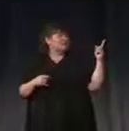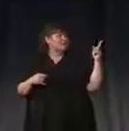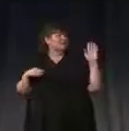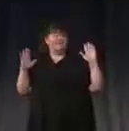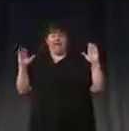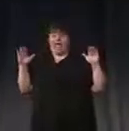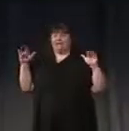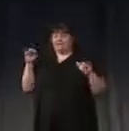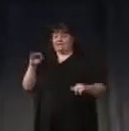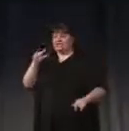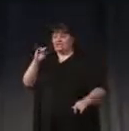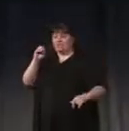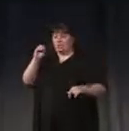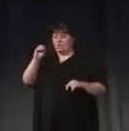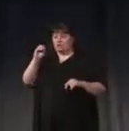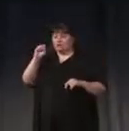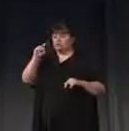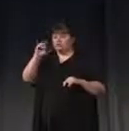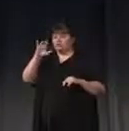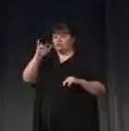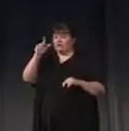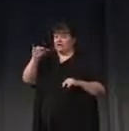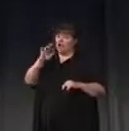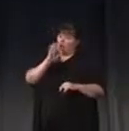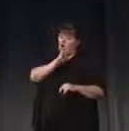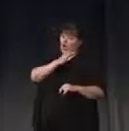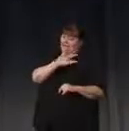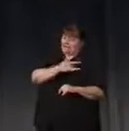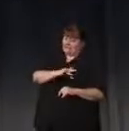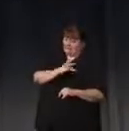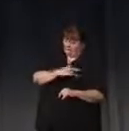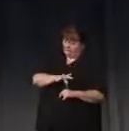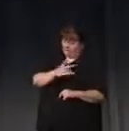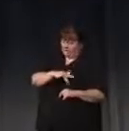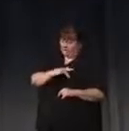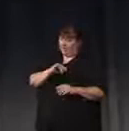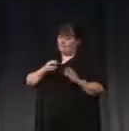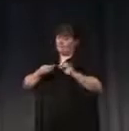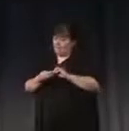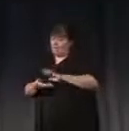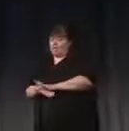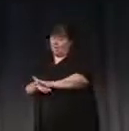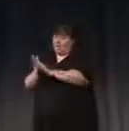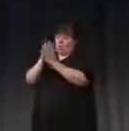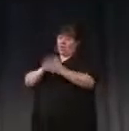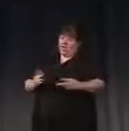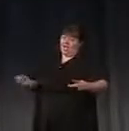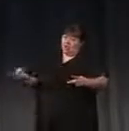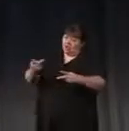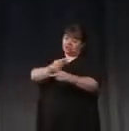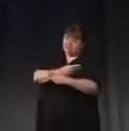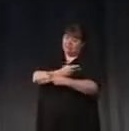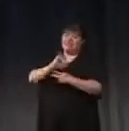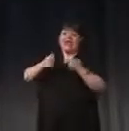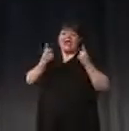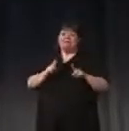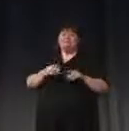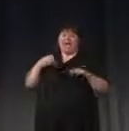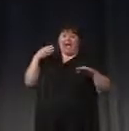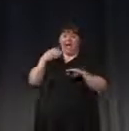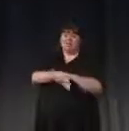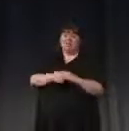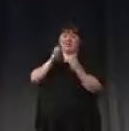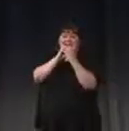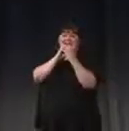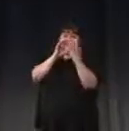Geo story, the sensitivity, the sensitizing to this event happens after the confrontation